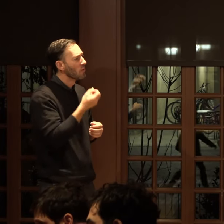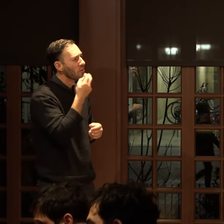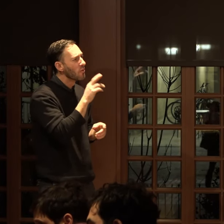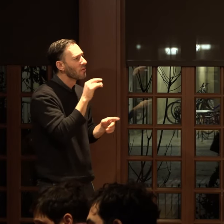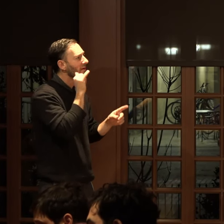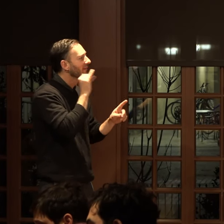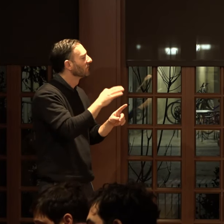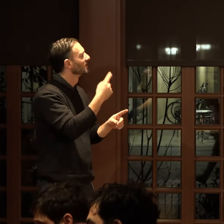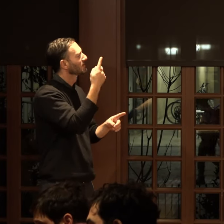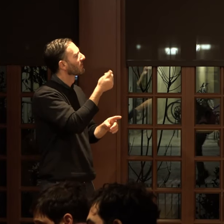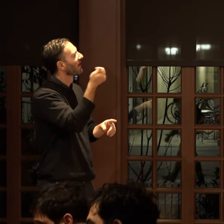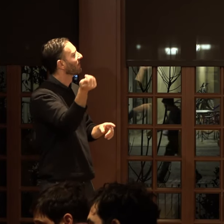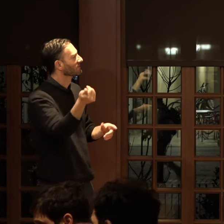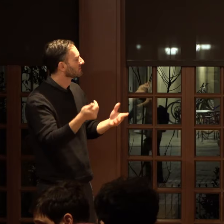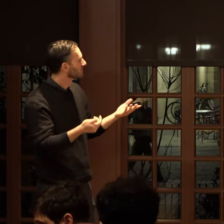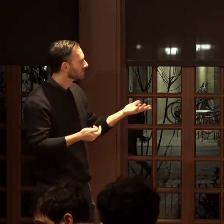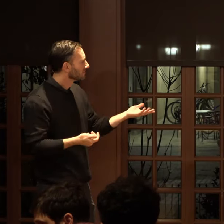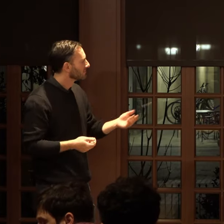if there's something else.